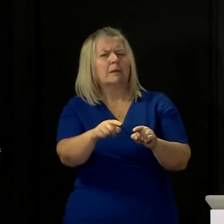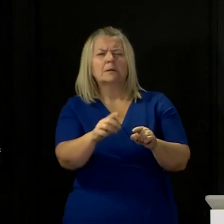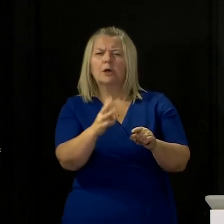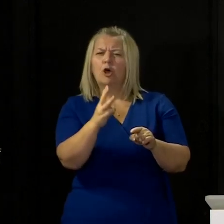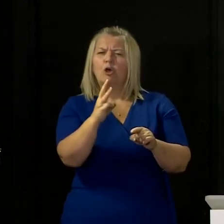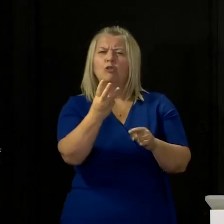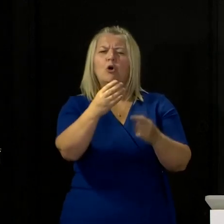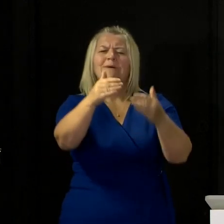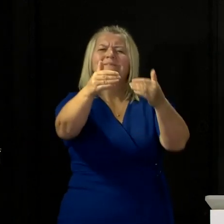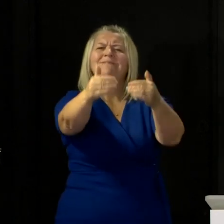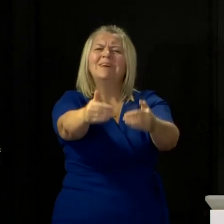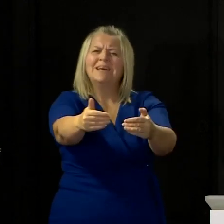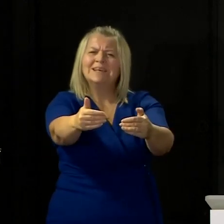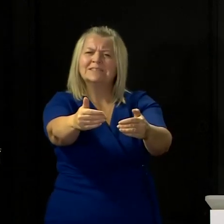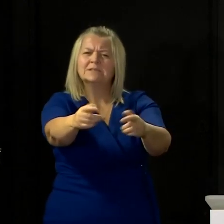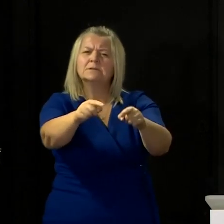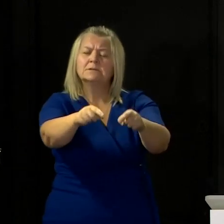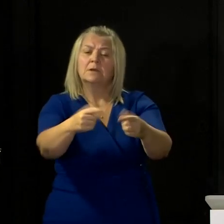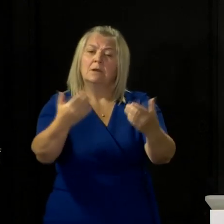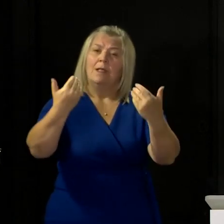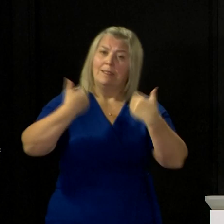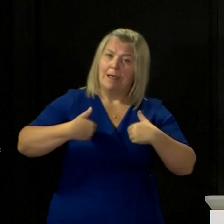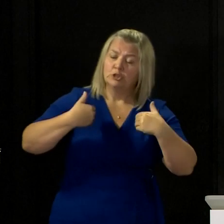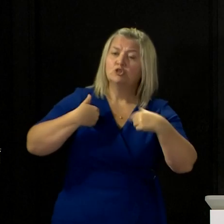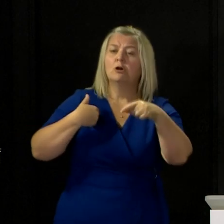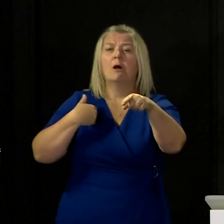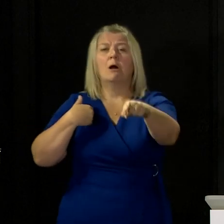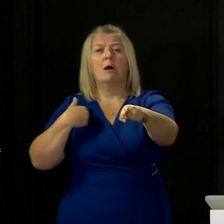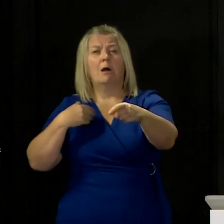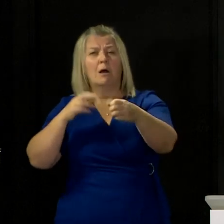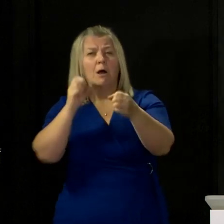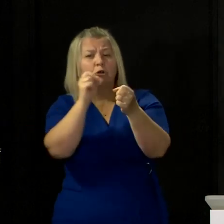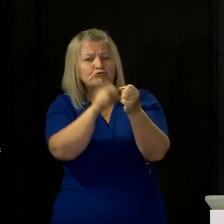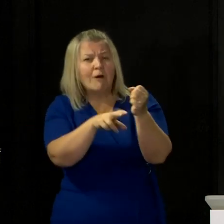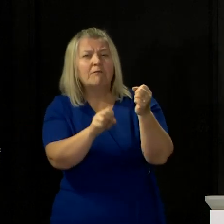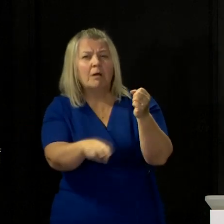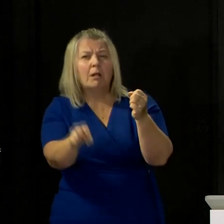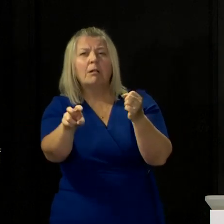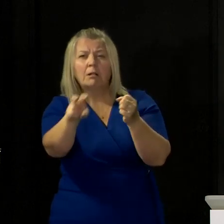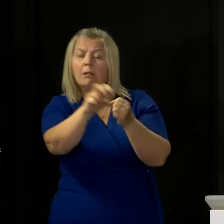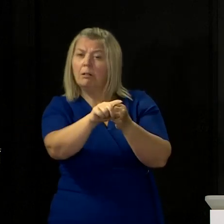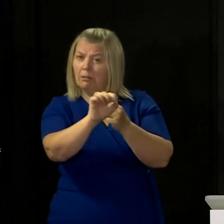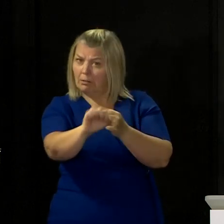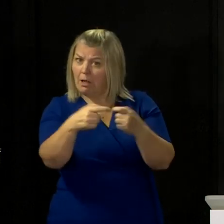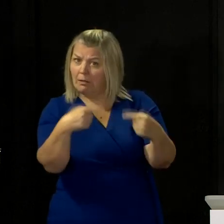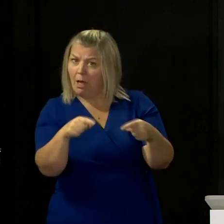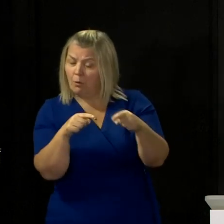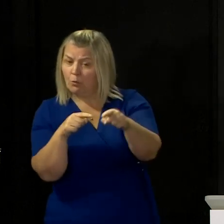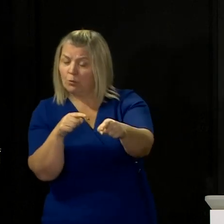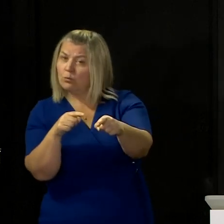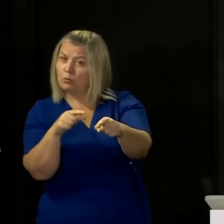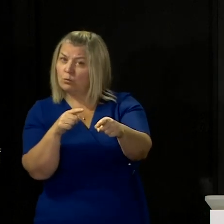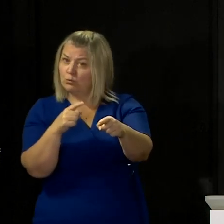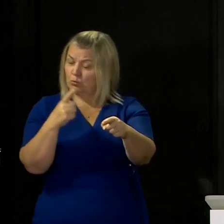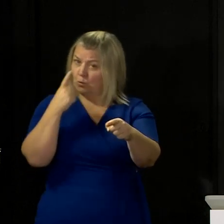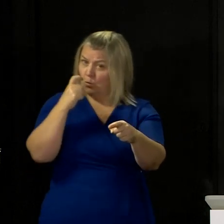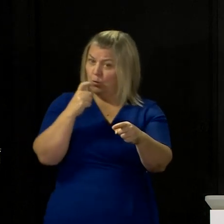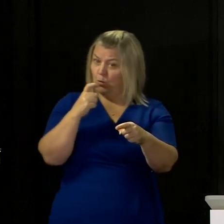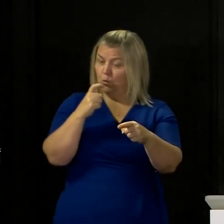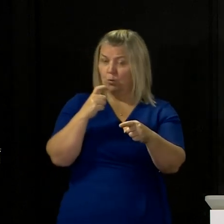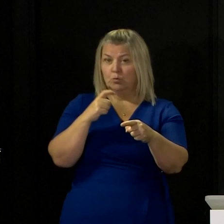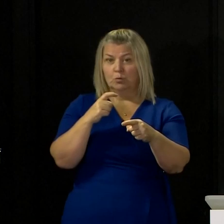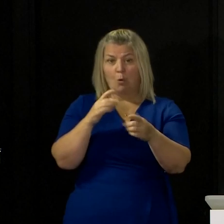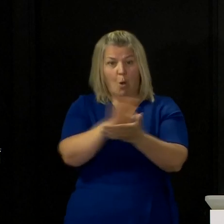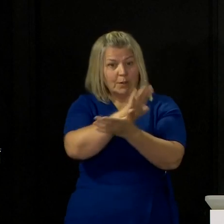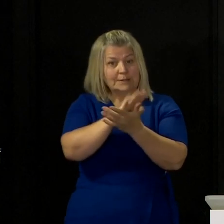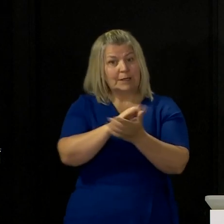leisure travel beyond the local area is allowed. Is there any potential at all that that could be accelerated